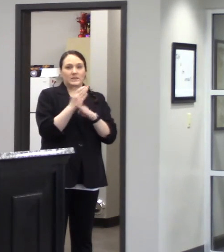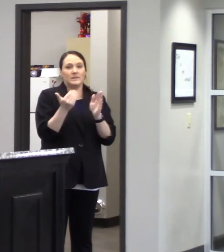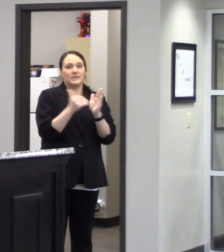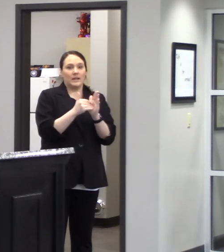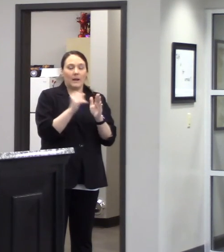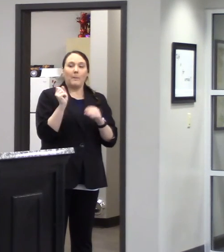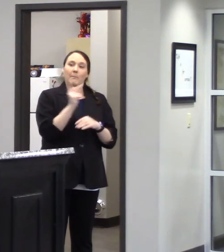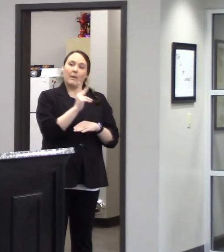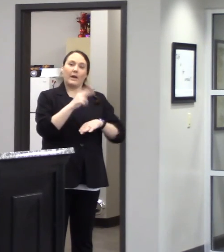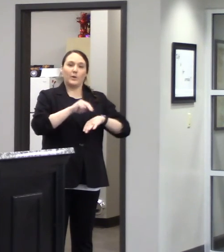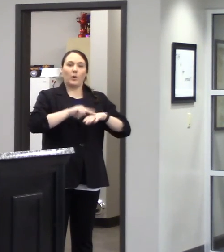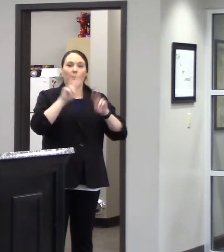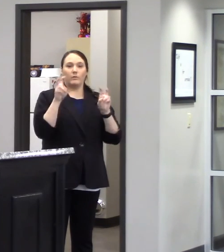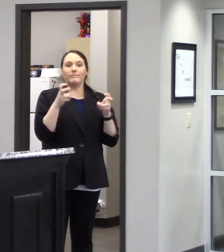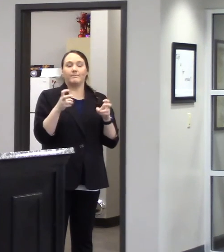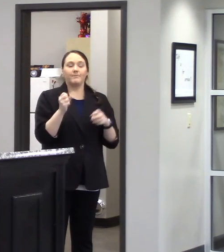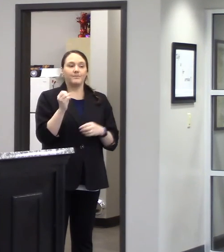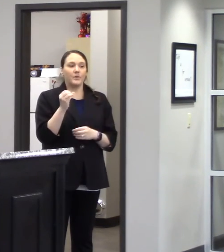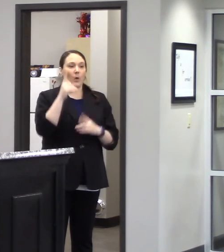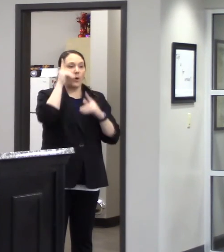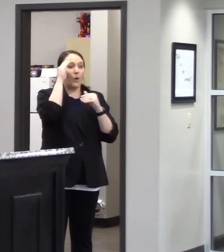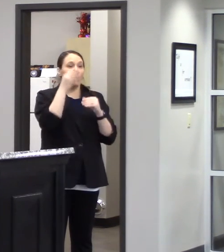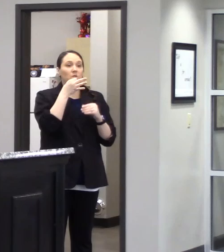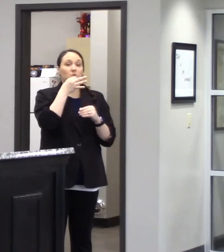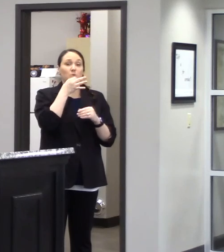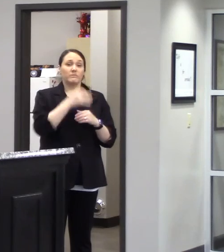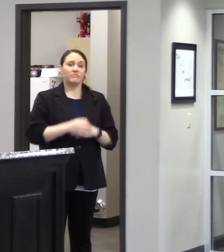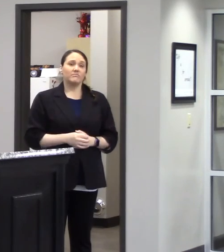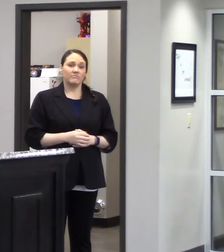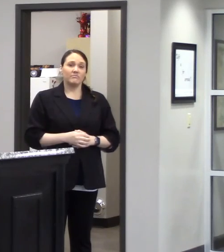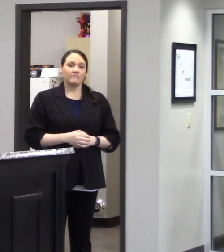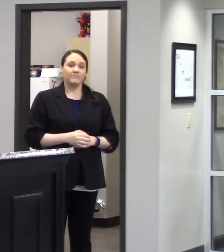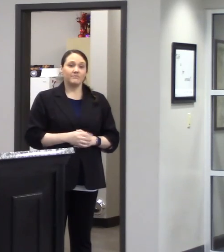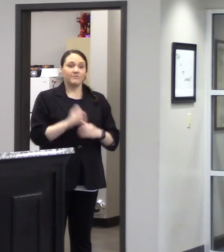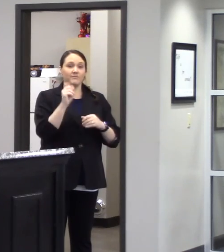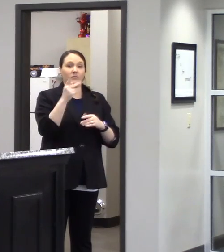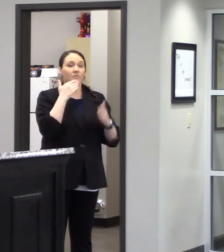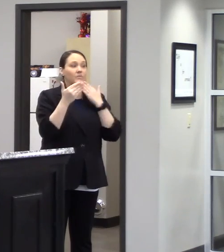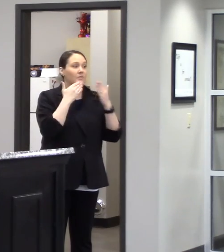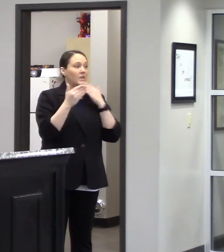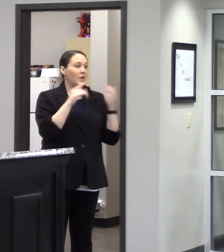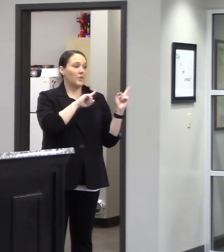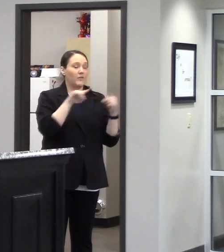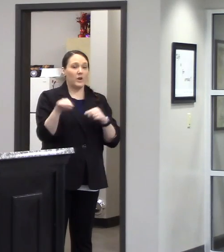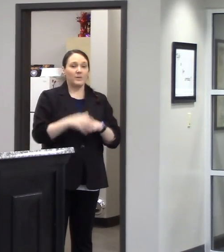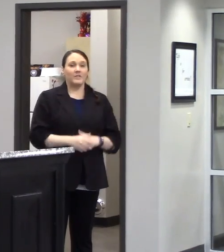back to normal so hopefully that'll come sooner than later all right thank y'all for coming